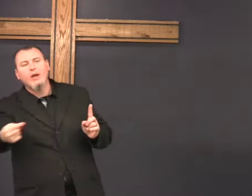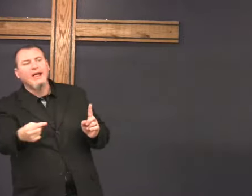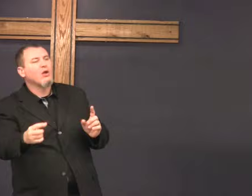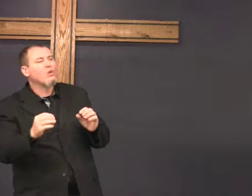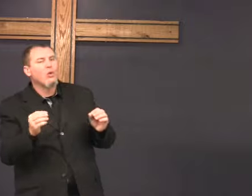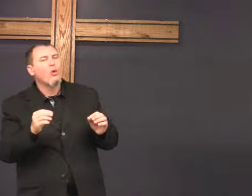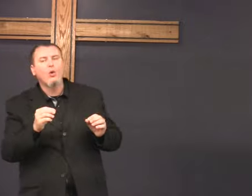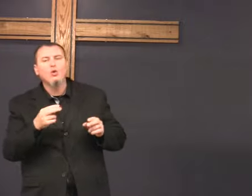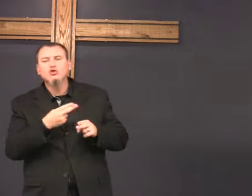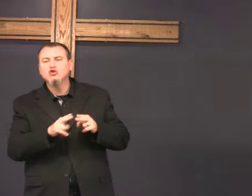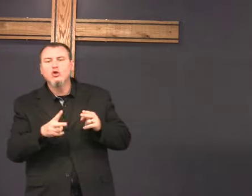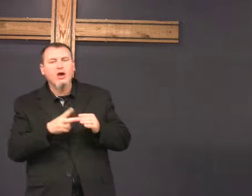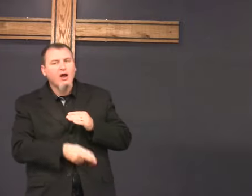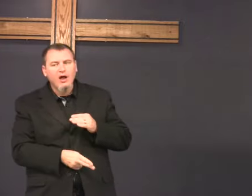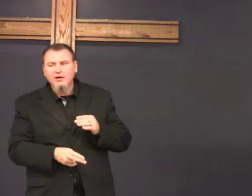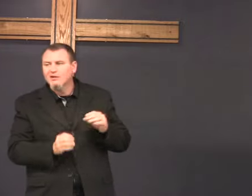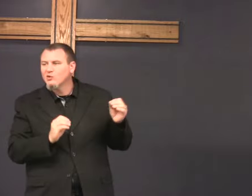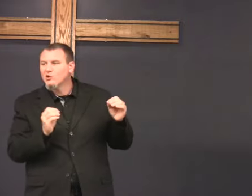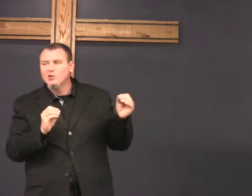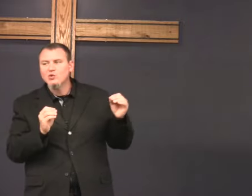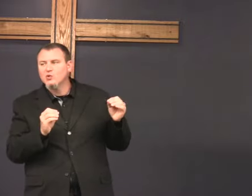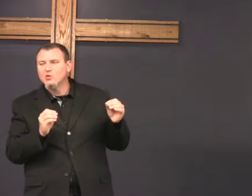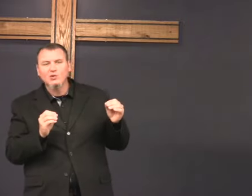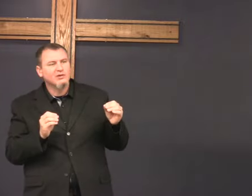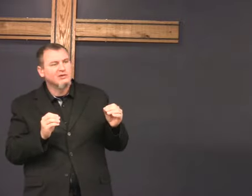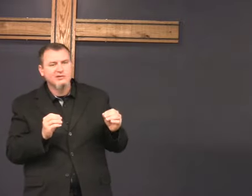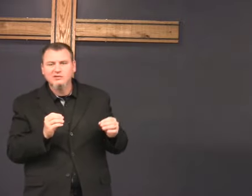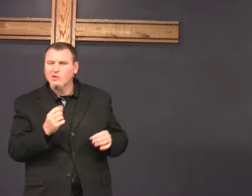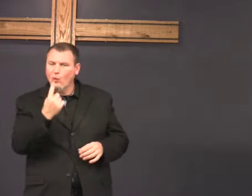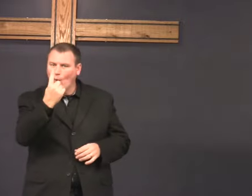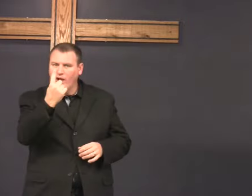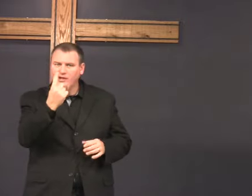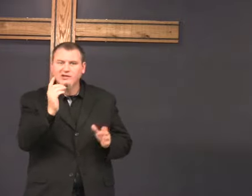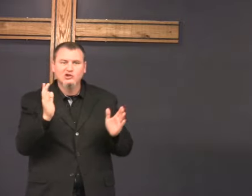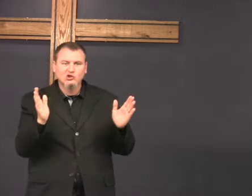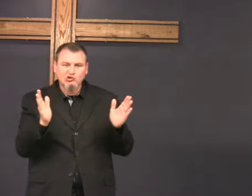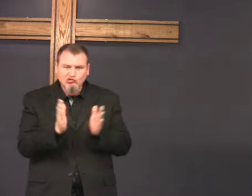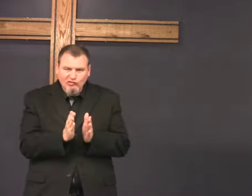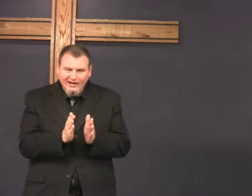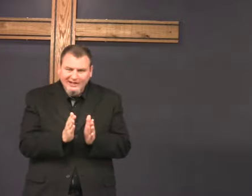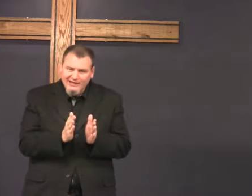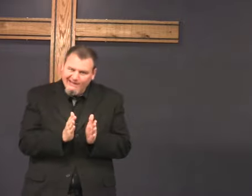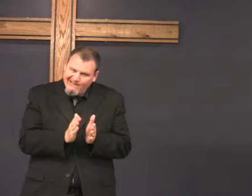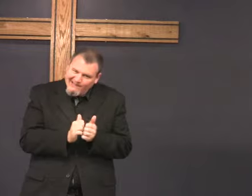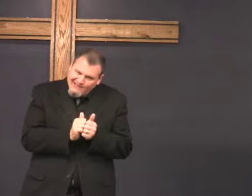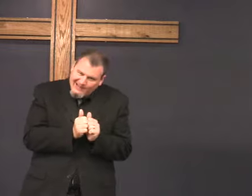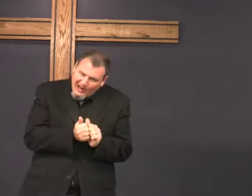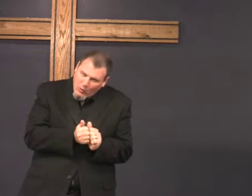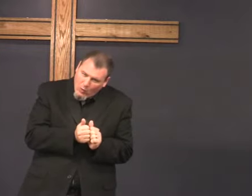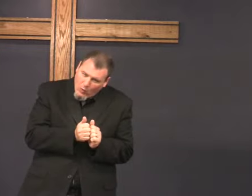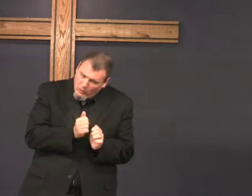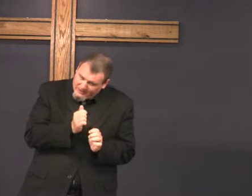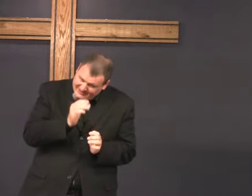there's no back door there's no shortcut there's one narrow gate